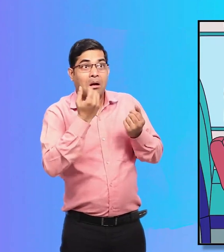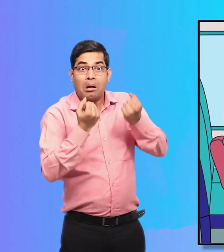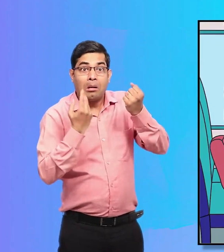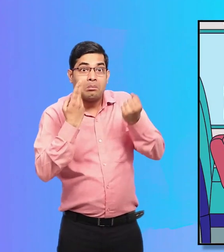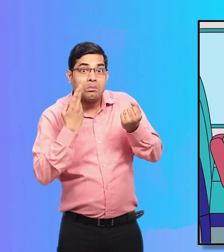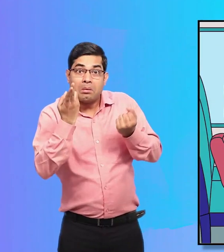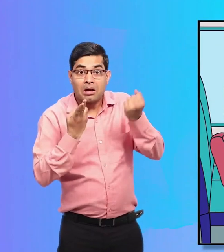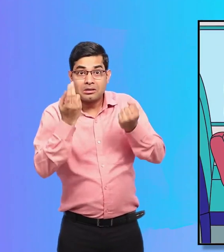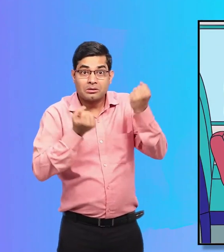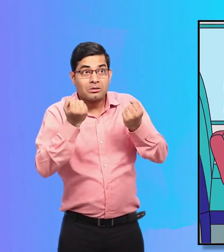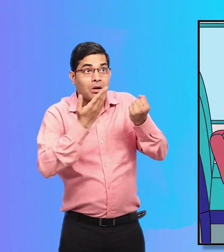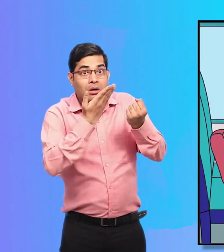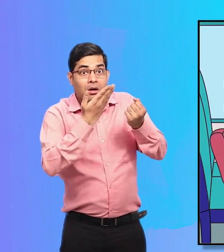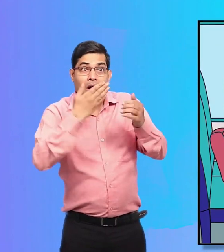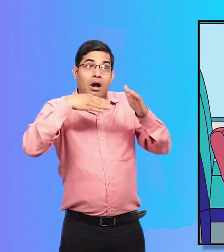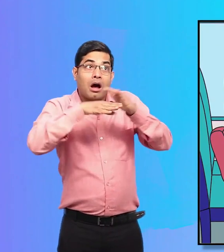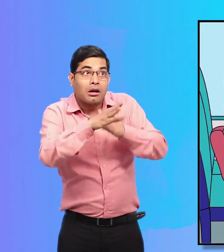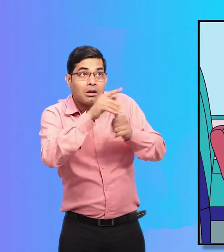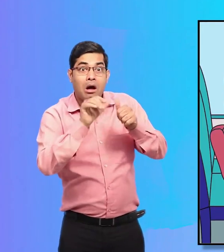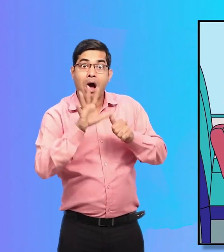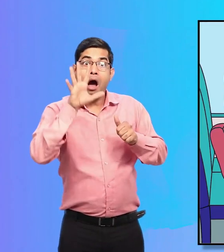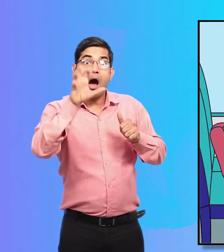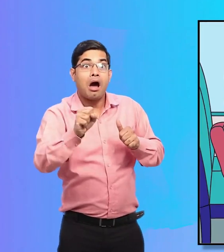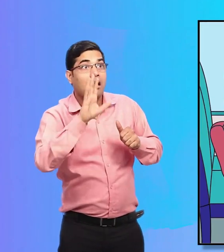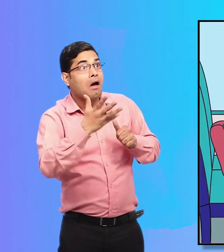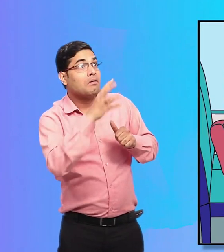Wow! Accessibility inside a bus as well.